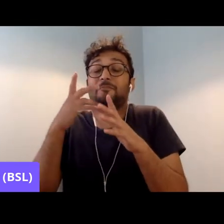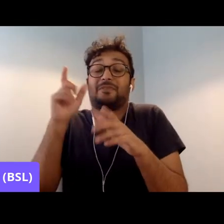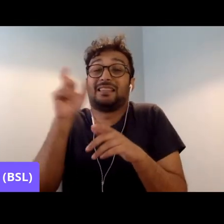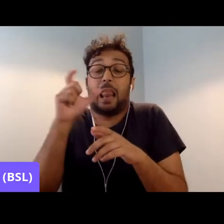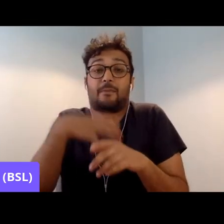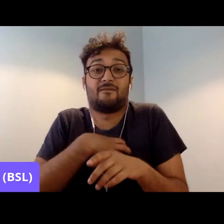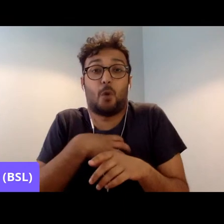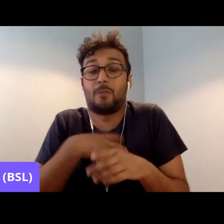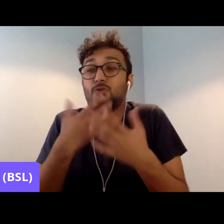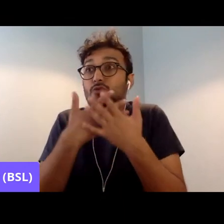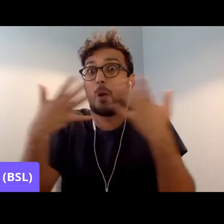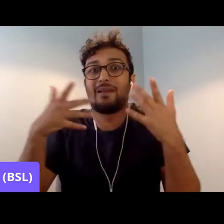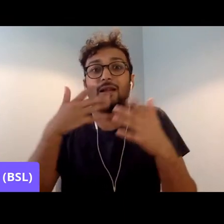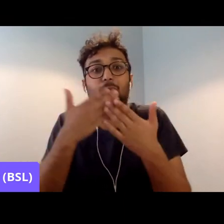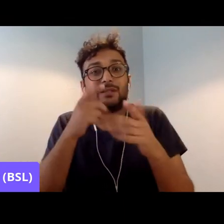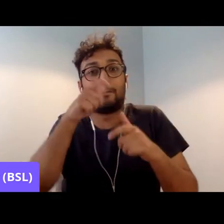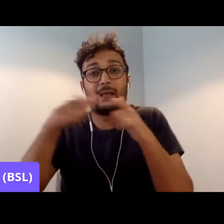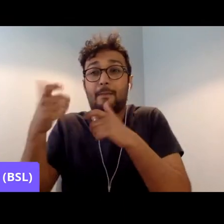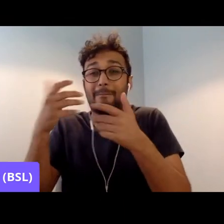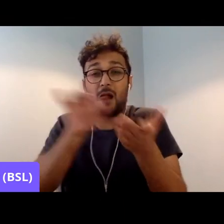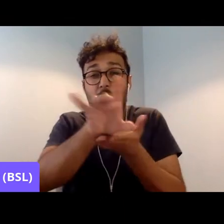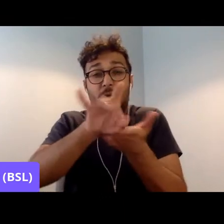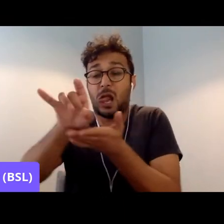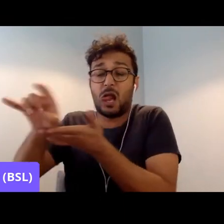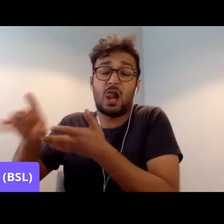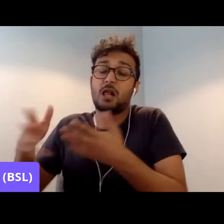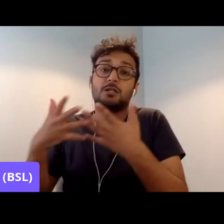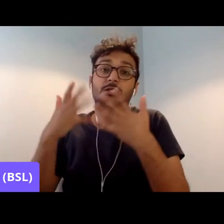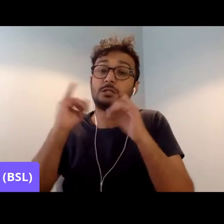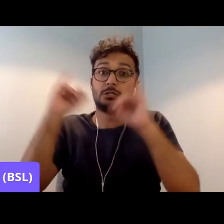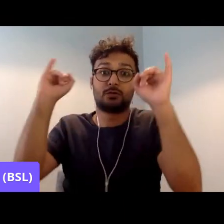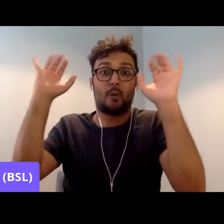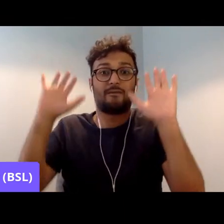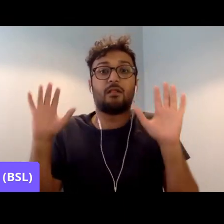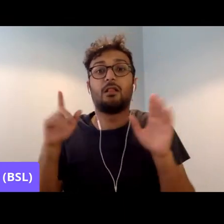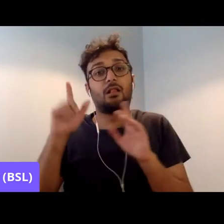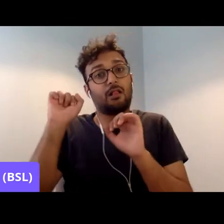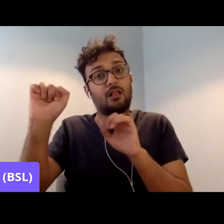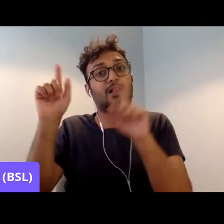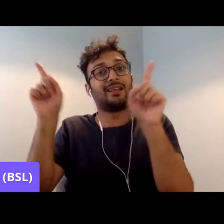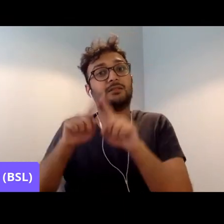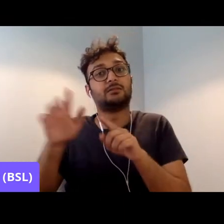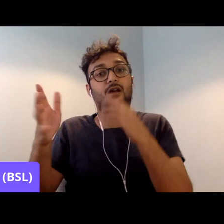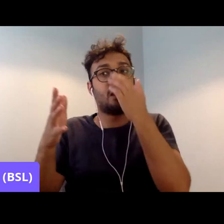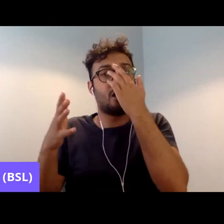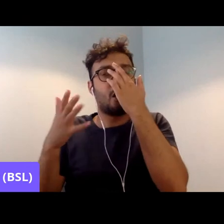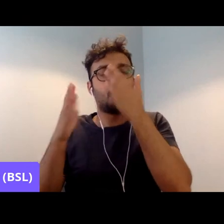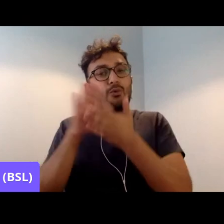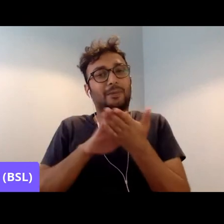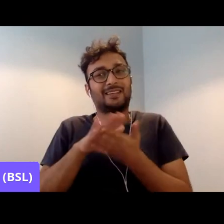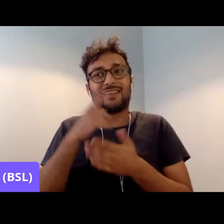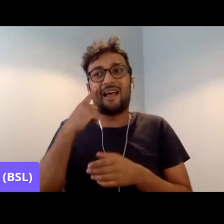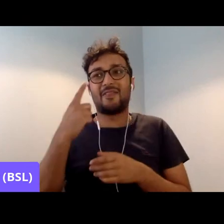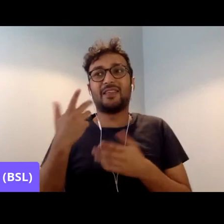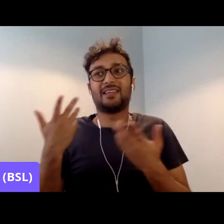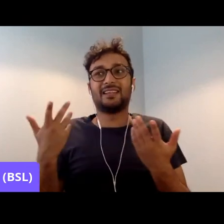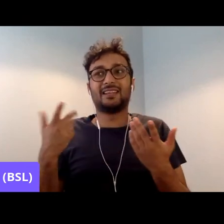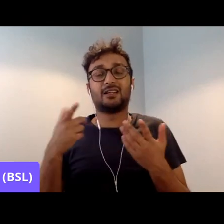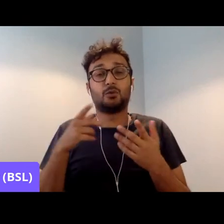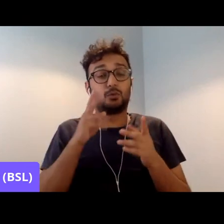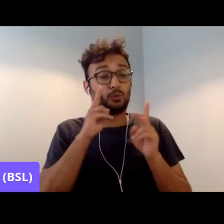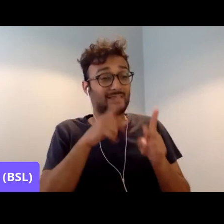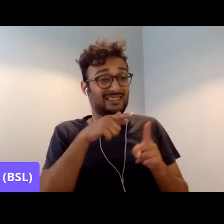So it's very important for us to see Islamophobia as something very similar to racism,